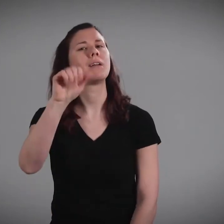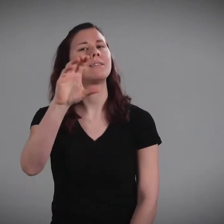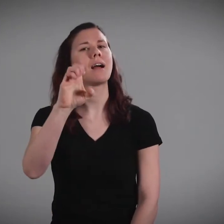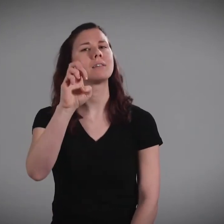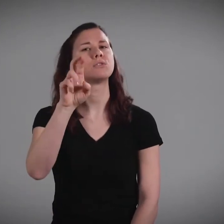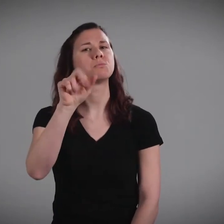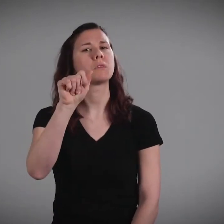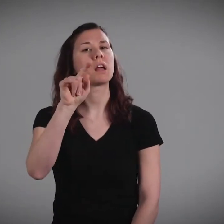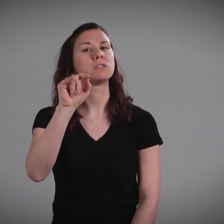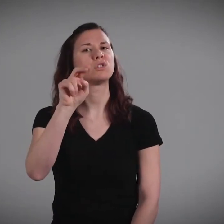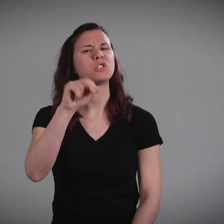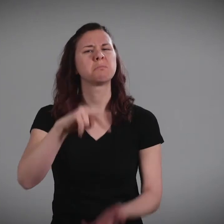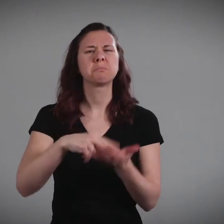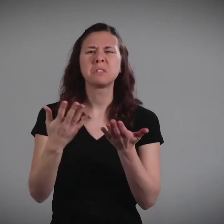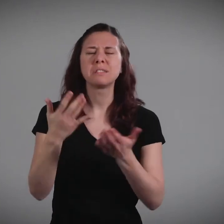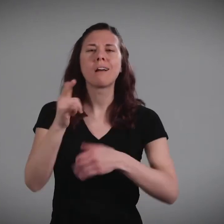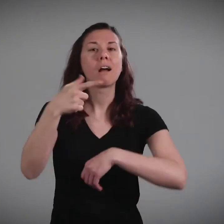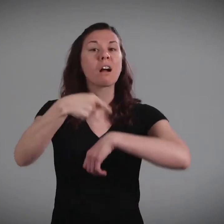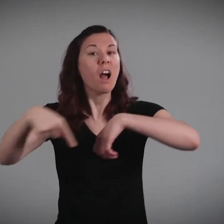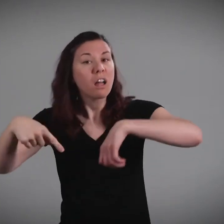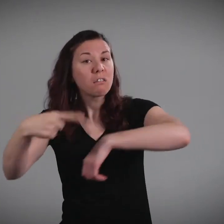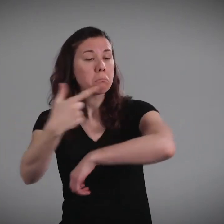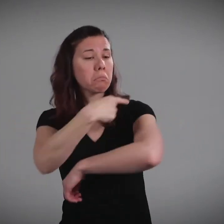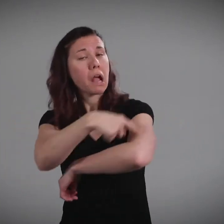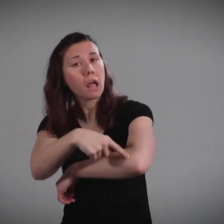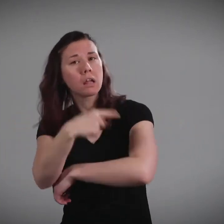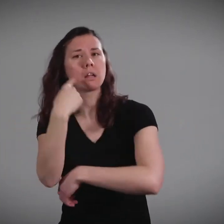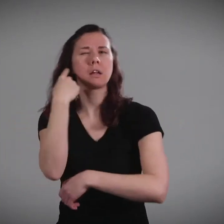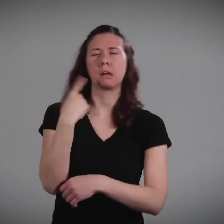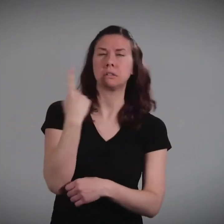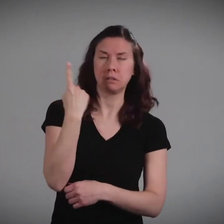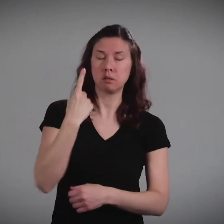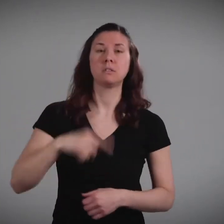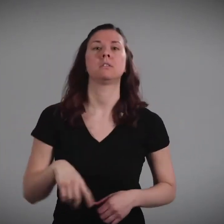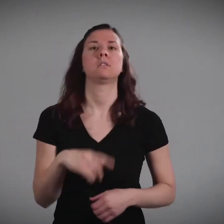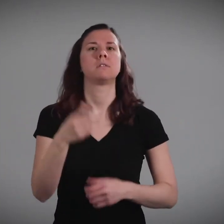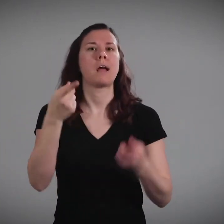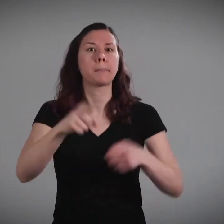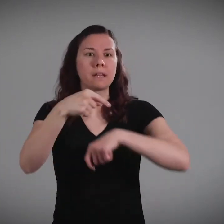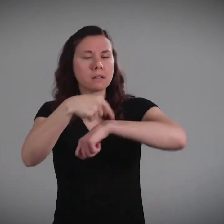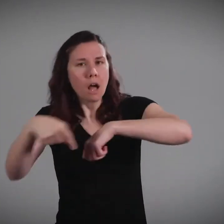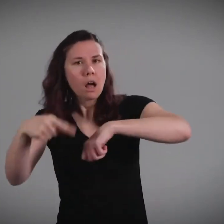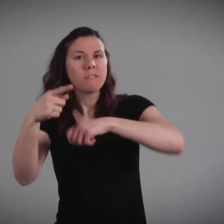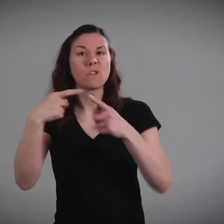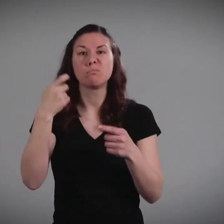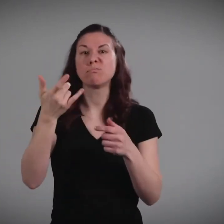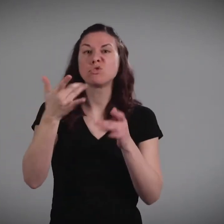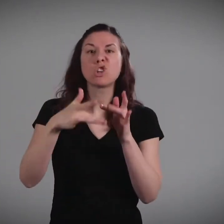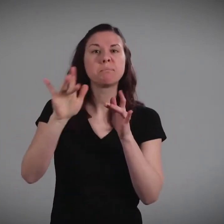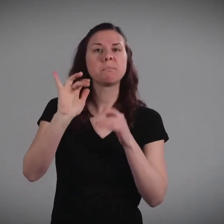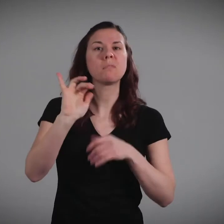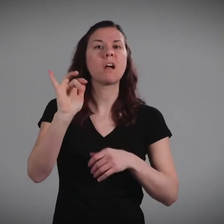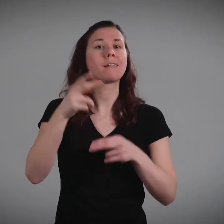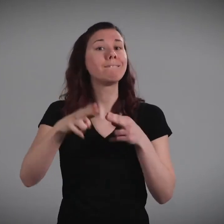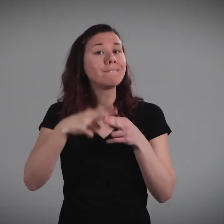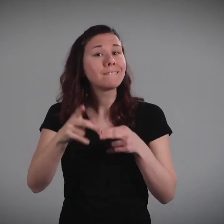A laceration means a cut anywhere on your body. It's caused by something sharp like a knife or razor.